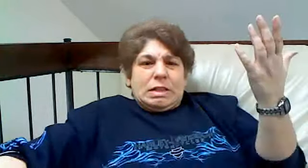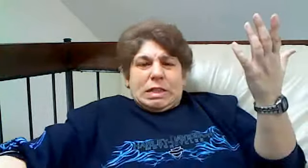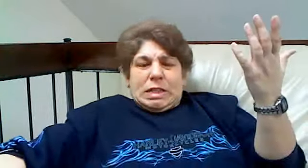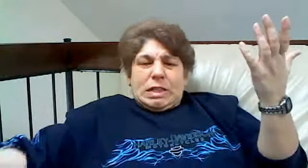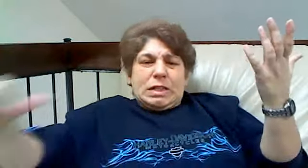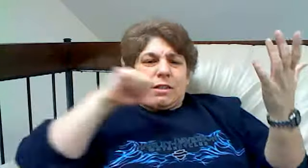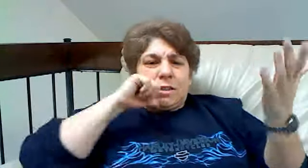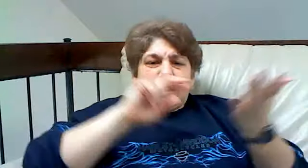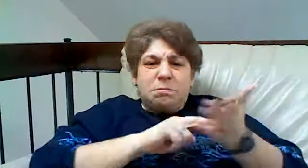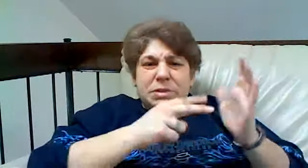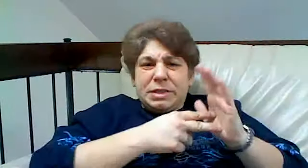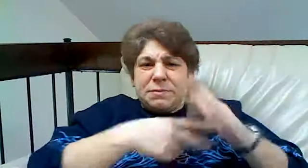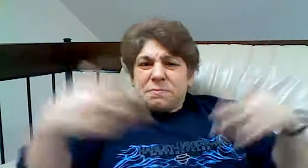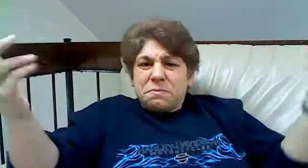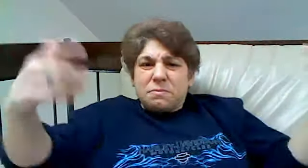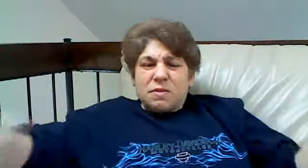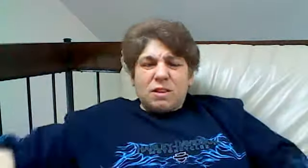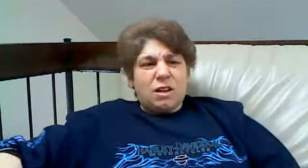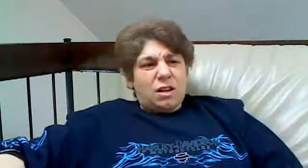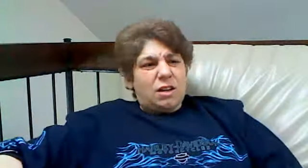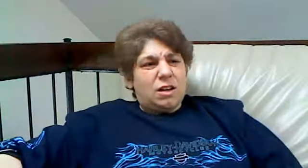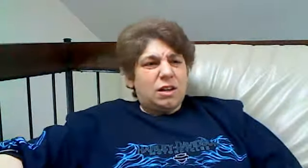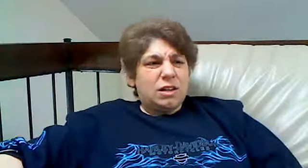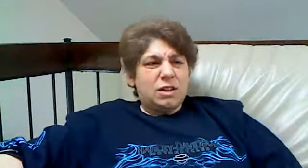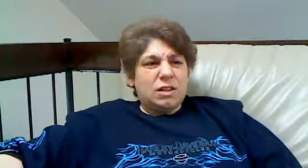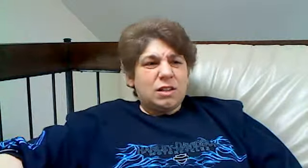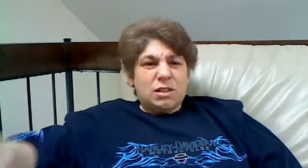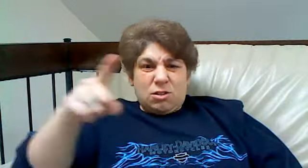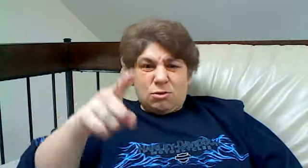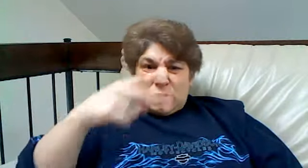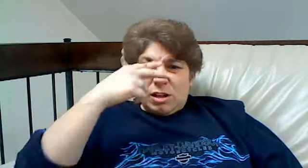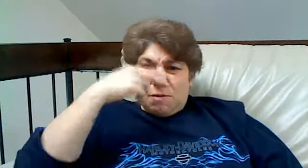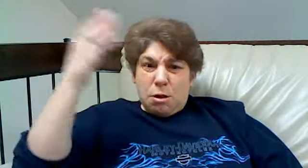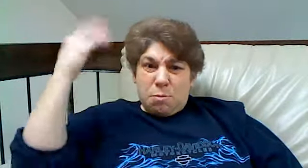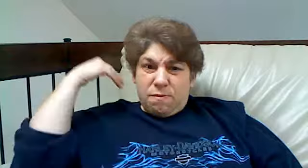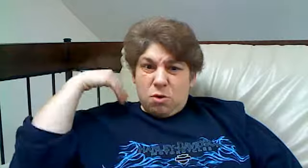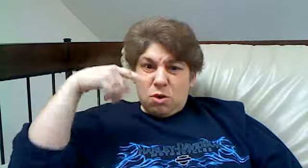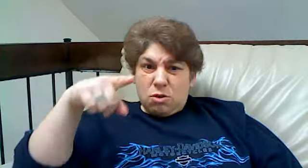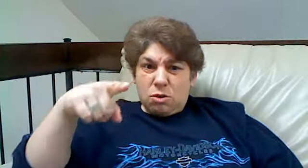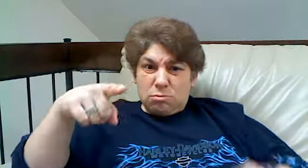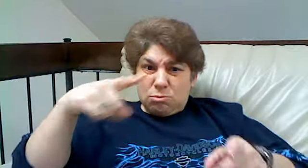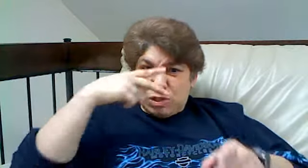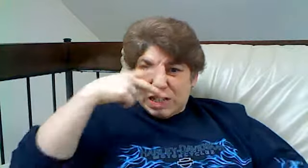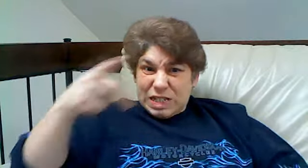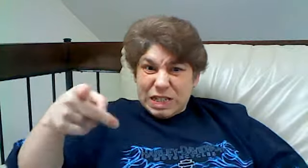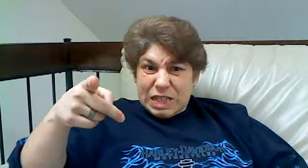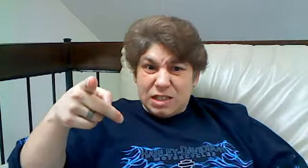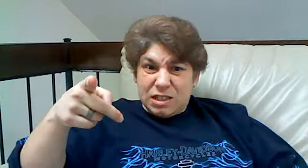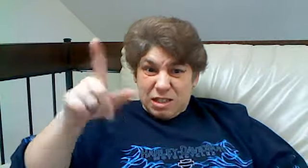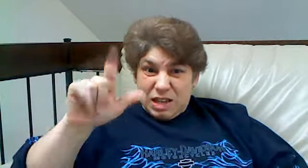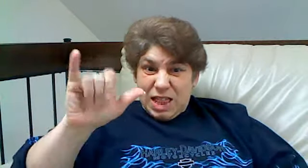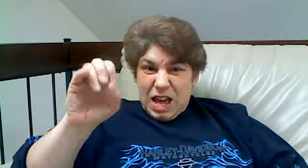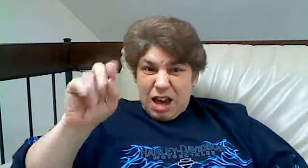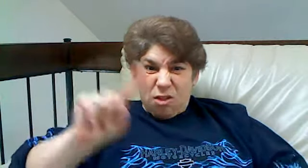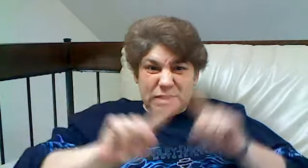185 miles to the north east of Dutch Arbor. It's a 125-foot northwestern. She's going nowhere fast.